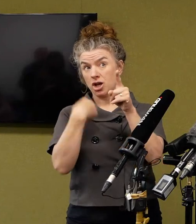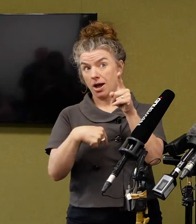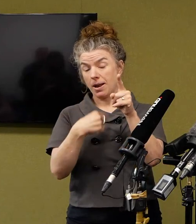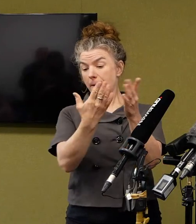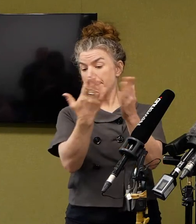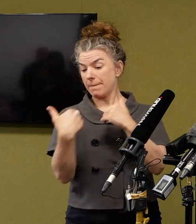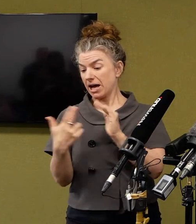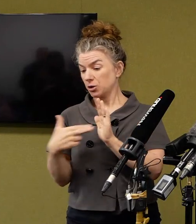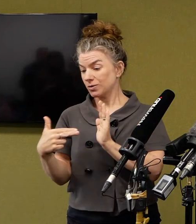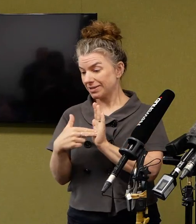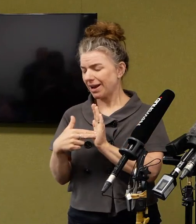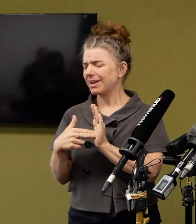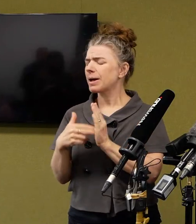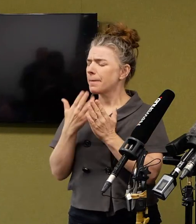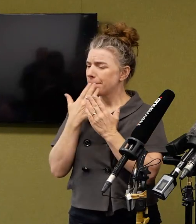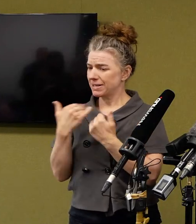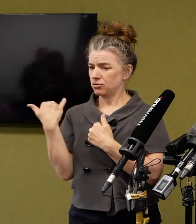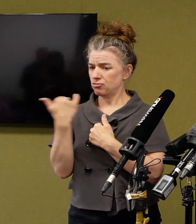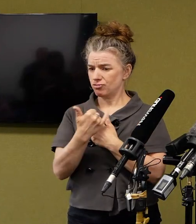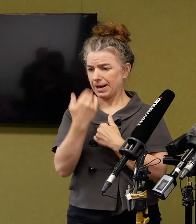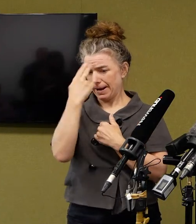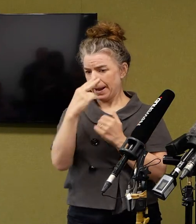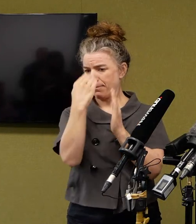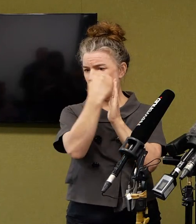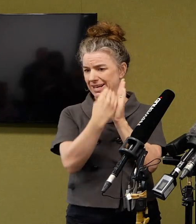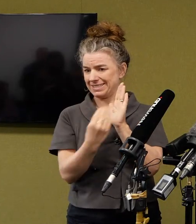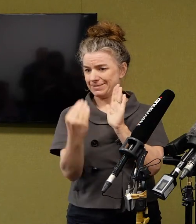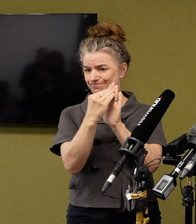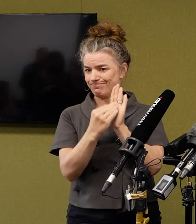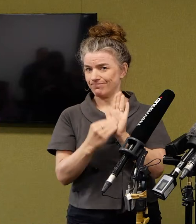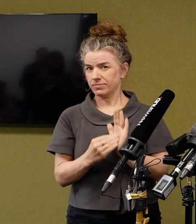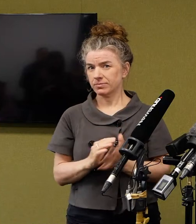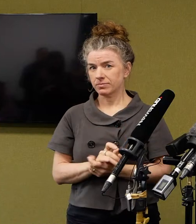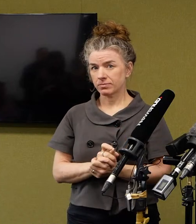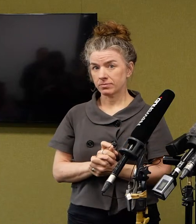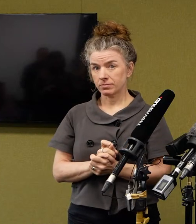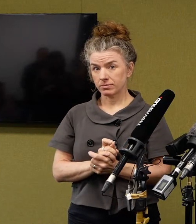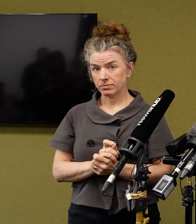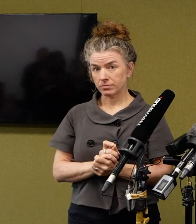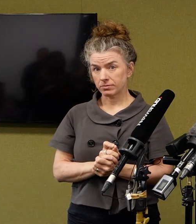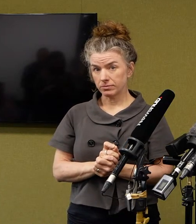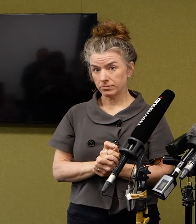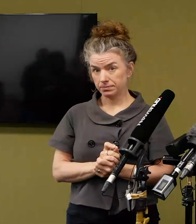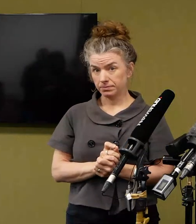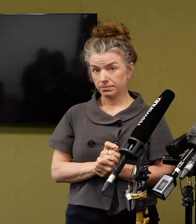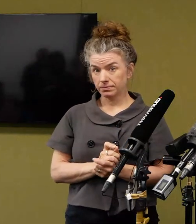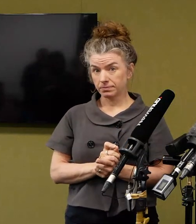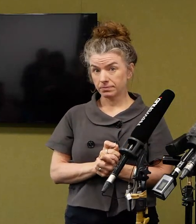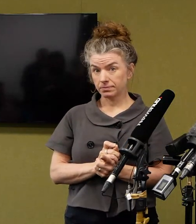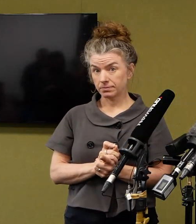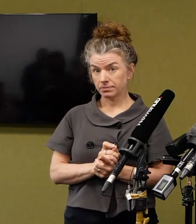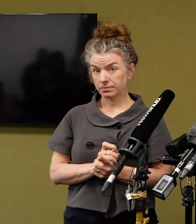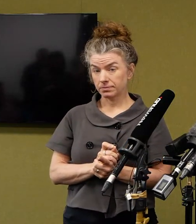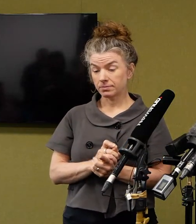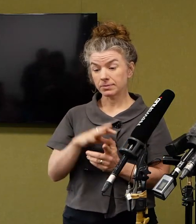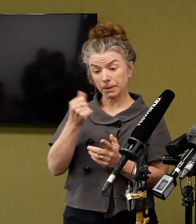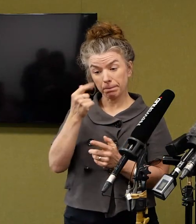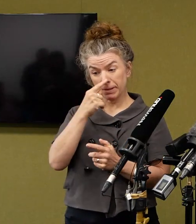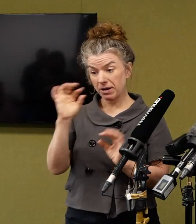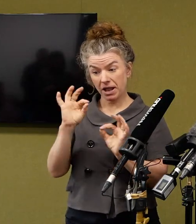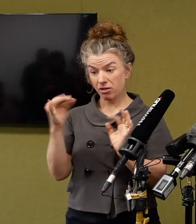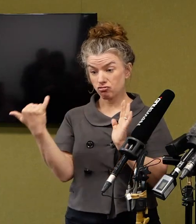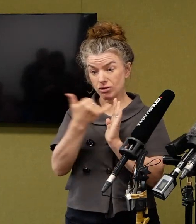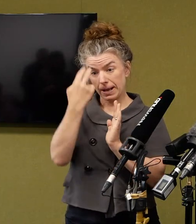will be proactively contacting those people anyway. Have you had confirmation that people aren't registering even when they are self-isolating?